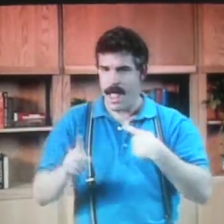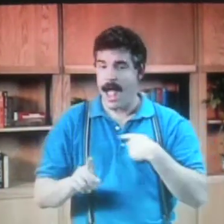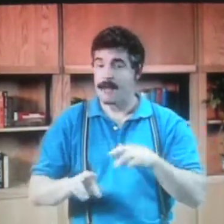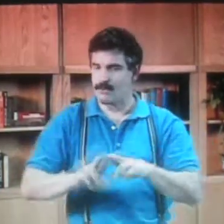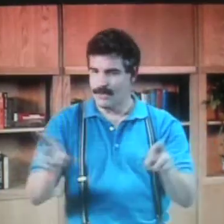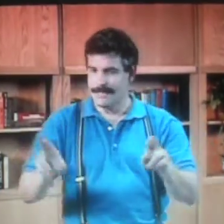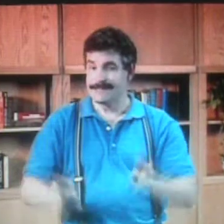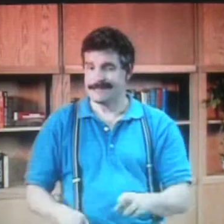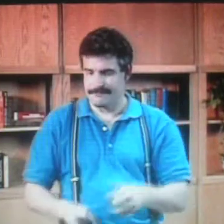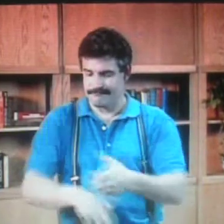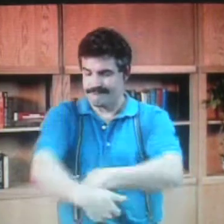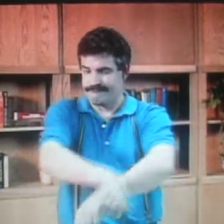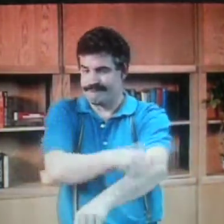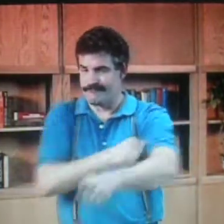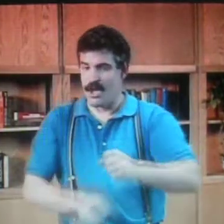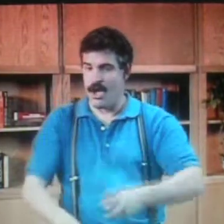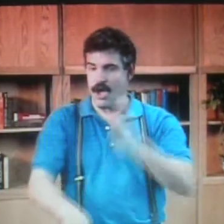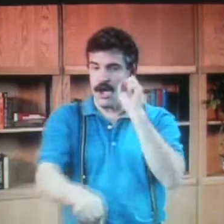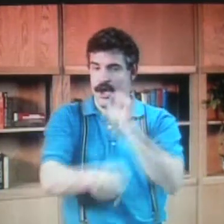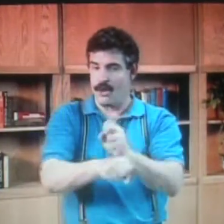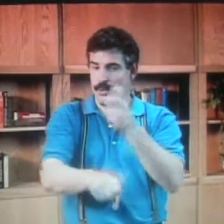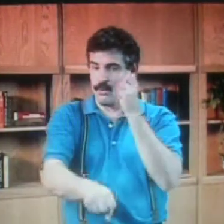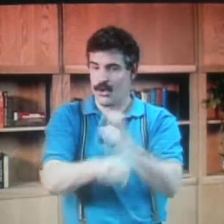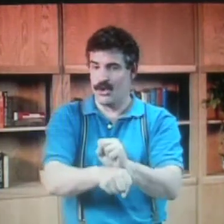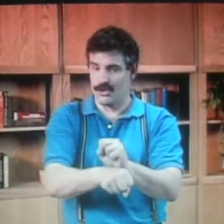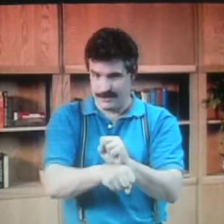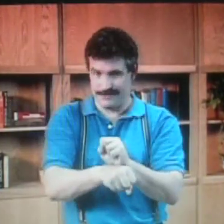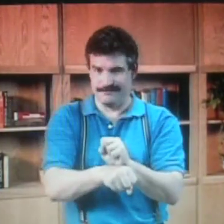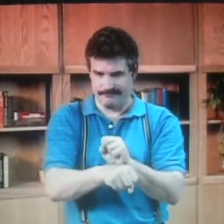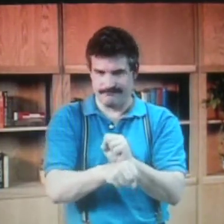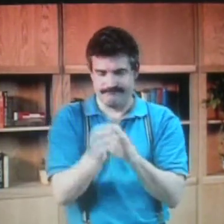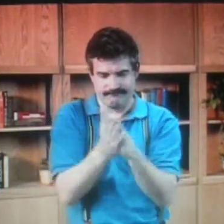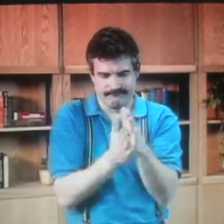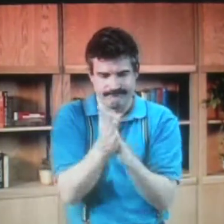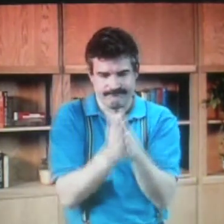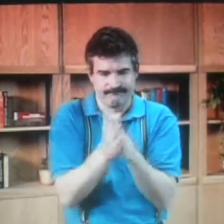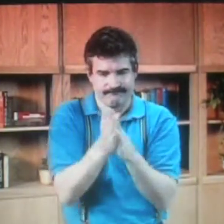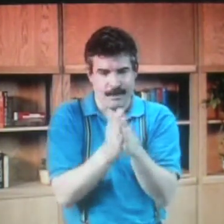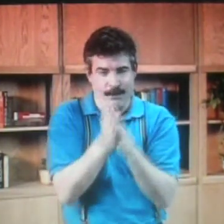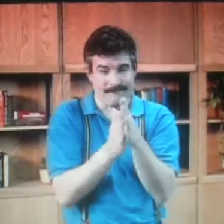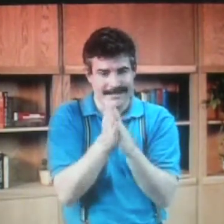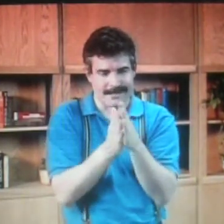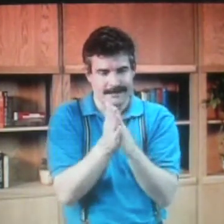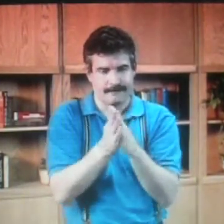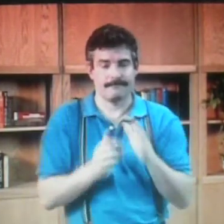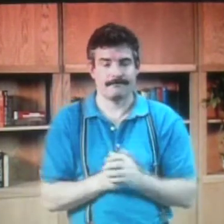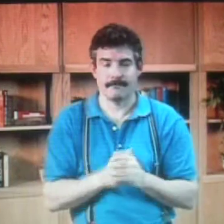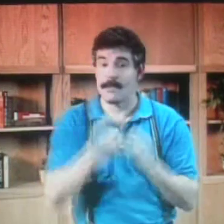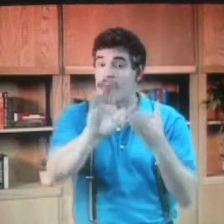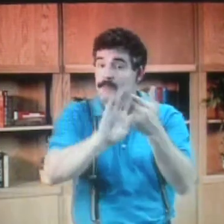So I knew some of the teachers, so I was ready to roll my sleeves up and work hard, and I was motivated.